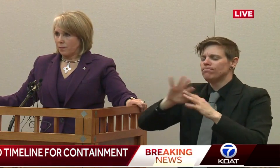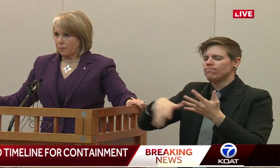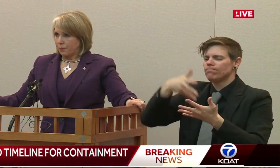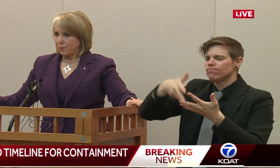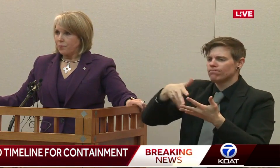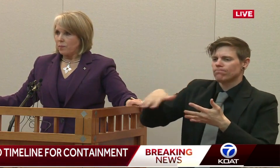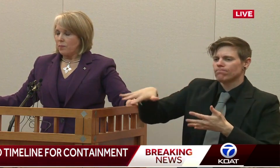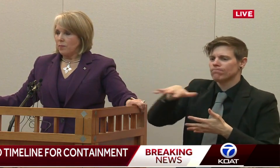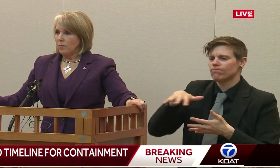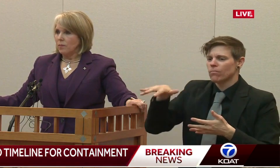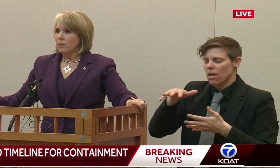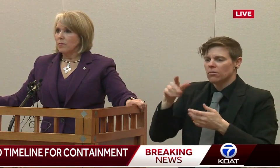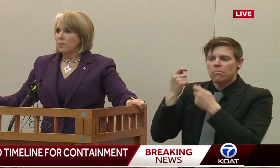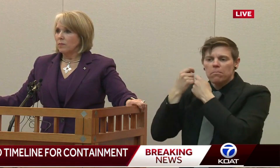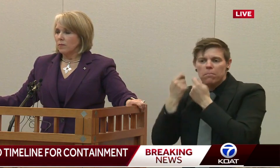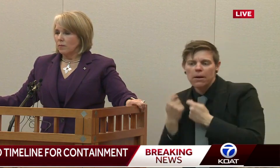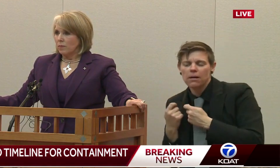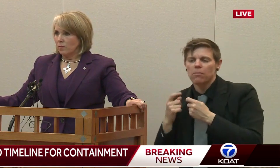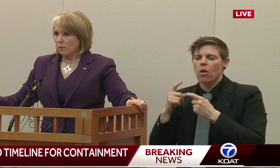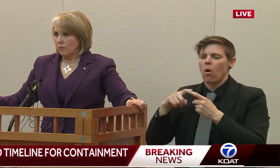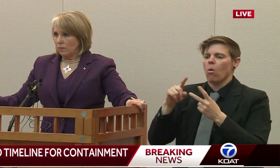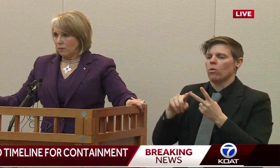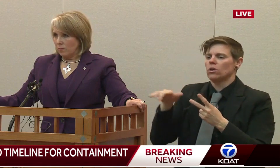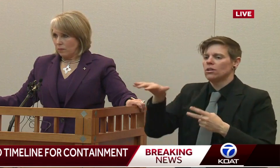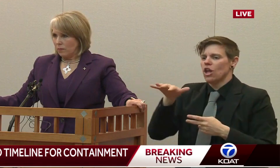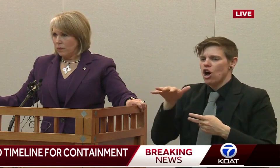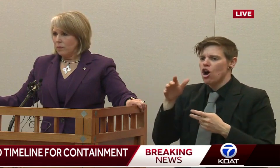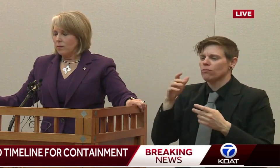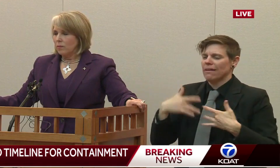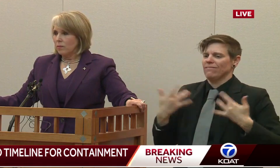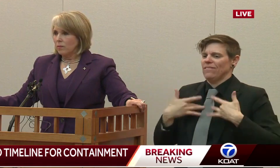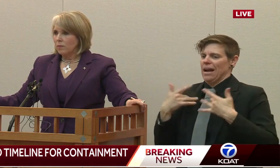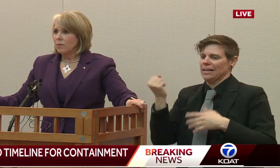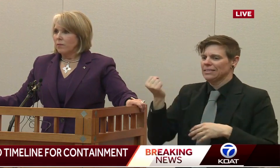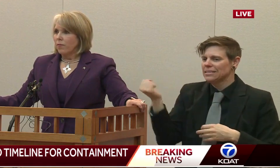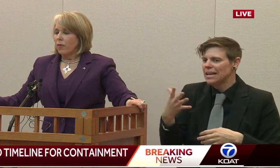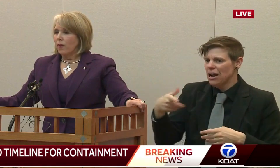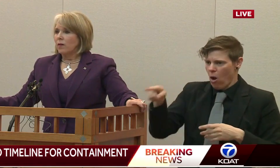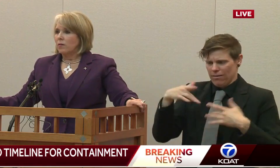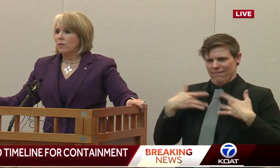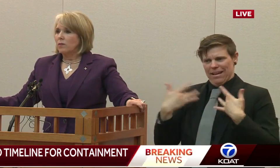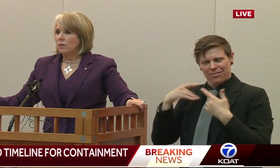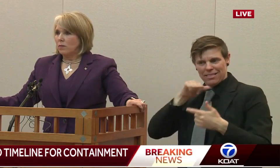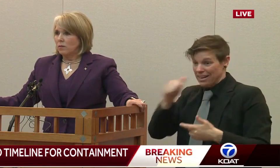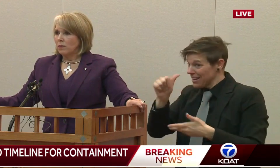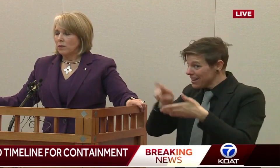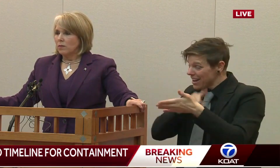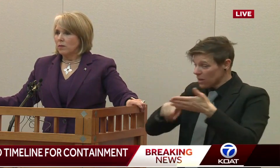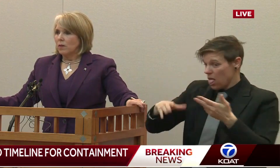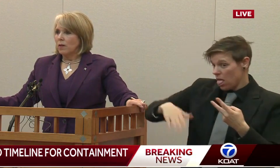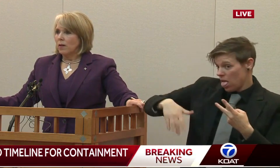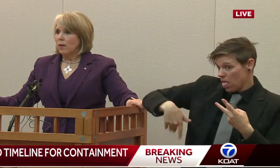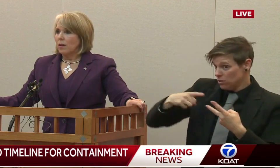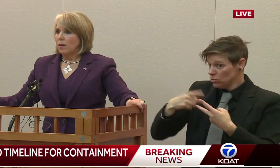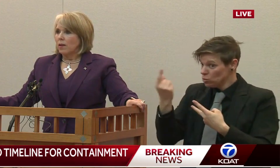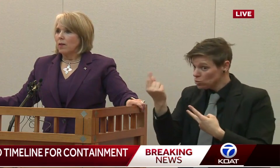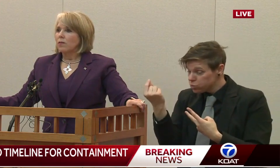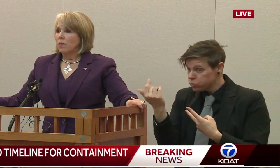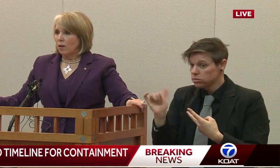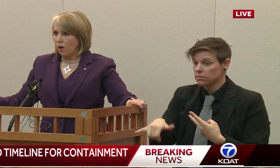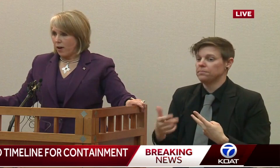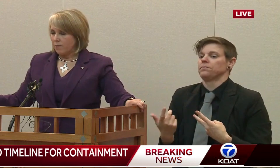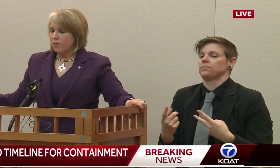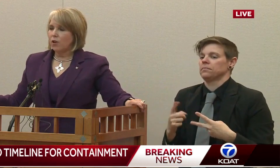of events at casinos? And then where are we at with testing? I have some more on the testing, but maybe you can address those first two